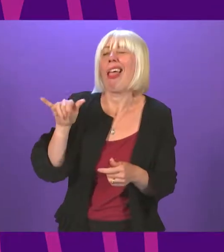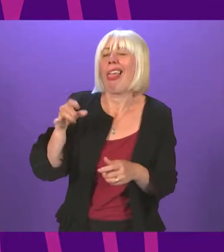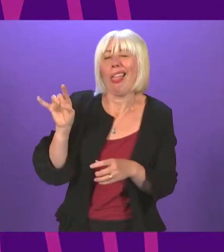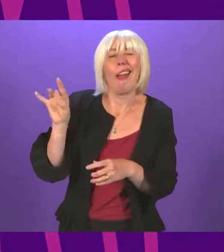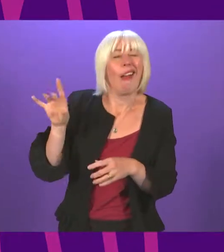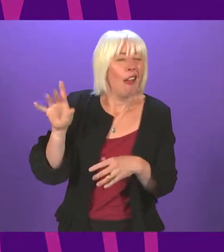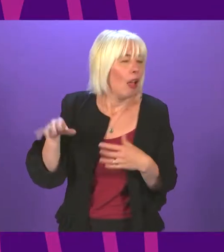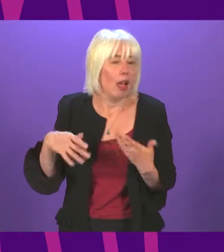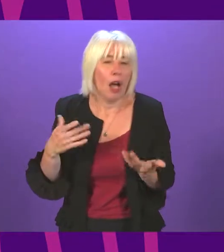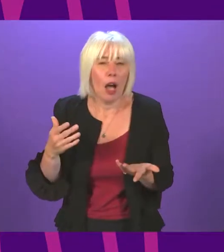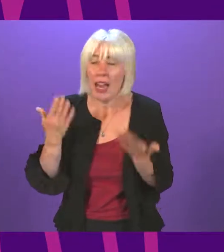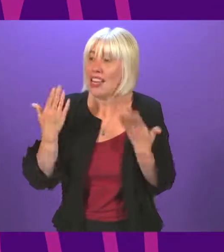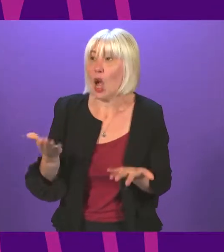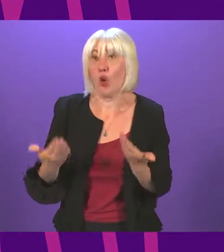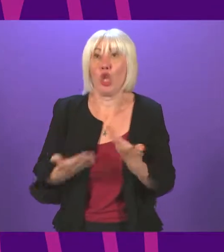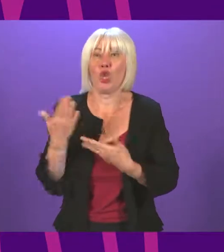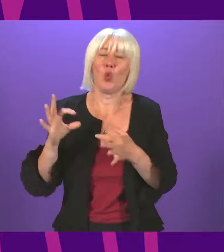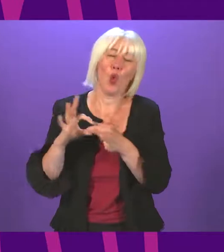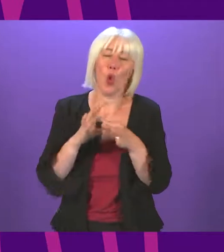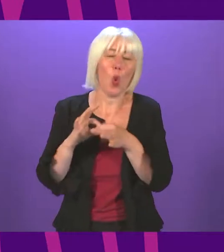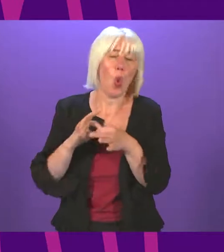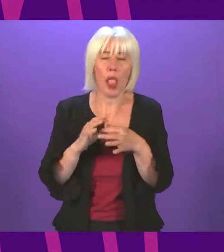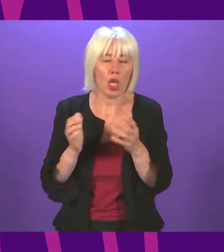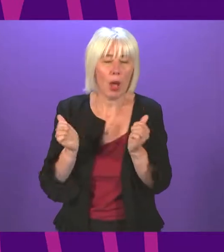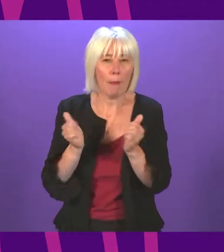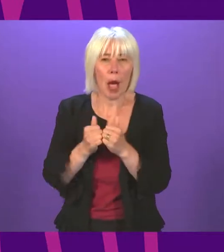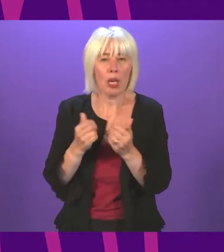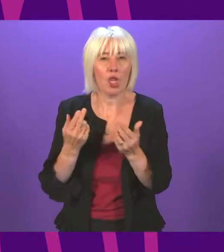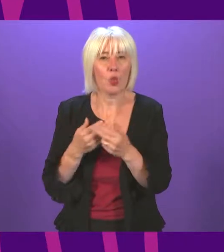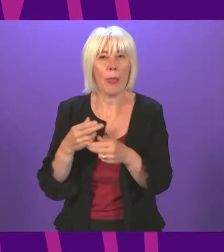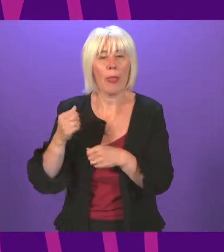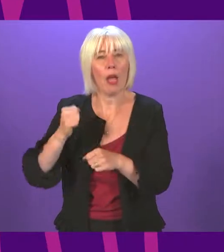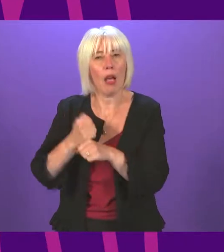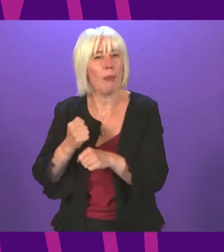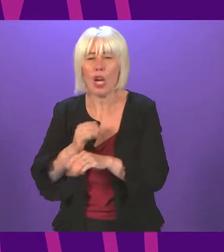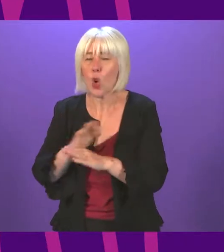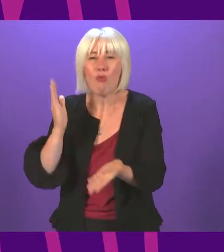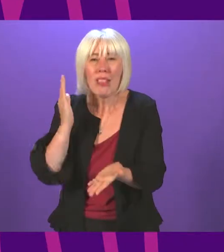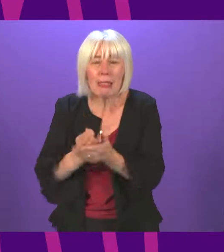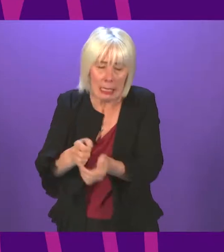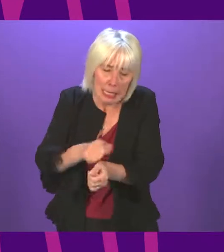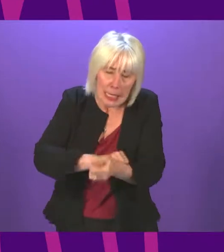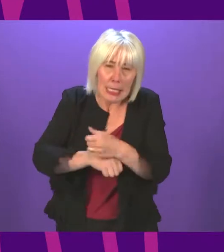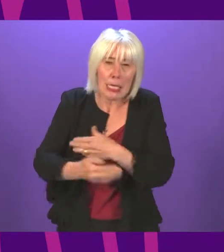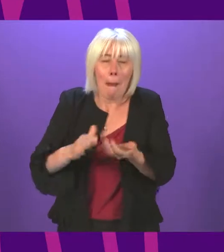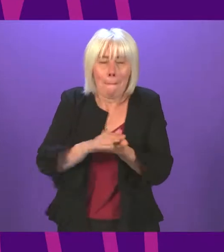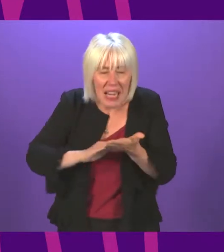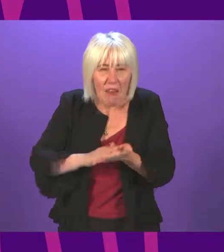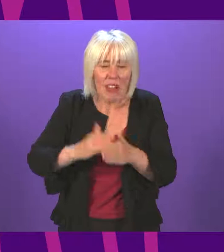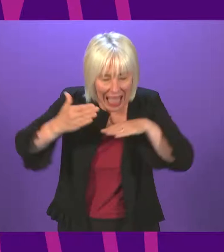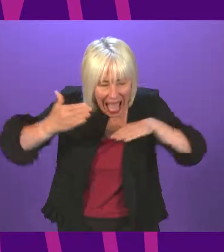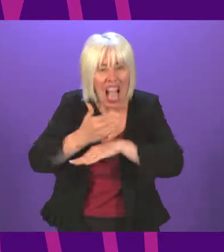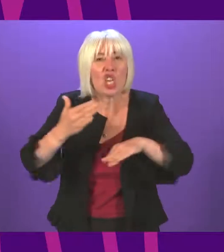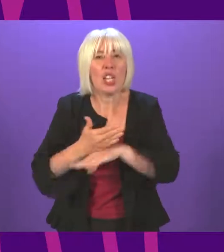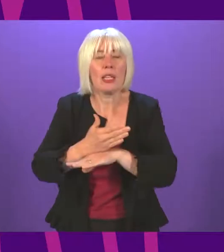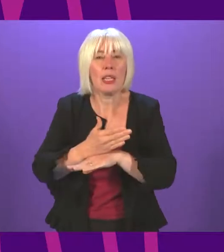government and the new coalition partners. It requires meaningful, deep action, and it requires bigger ideas than